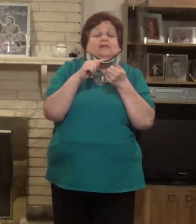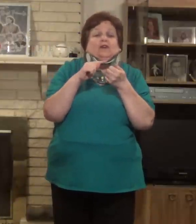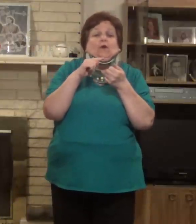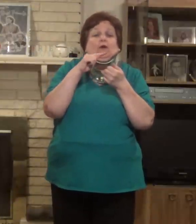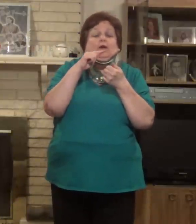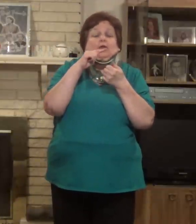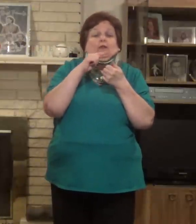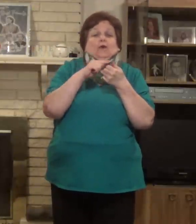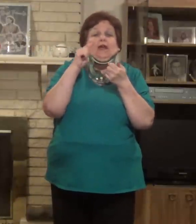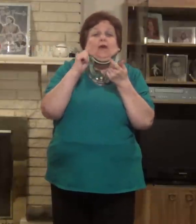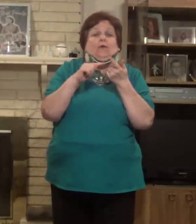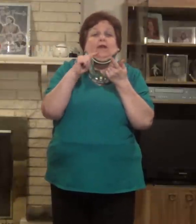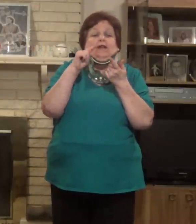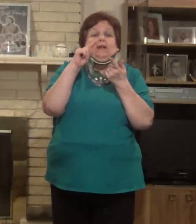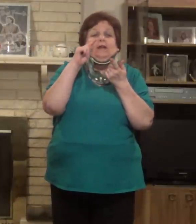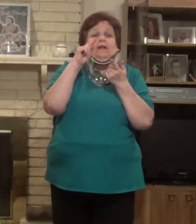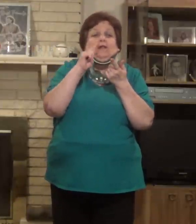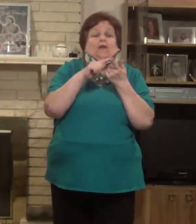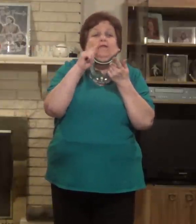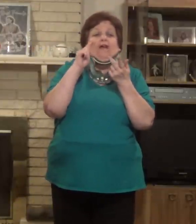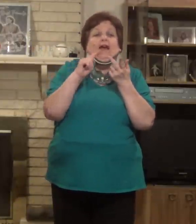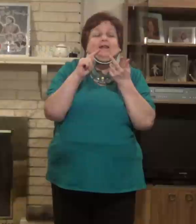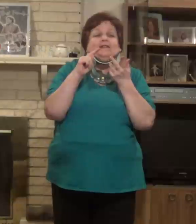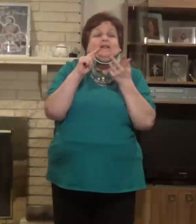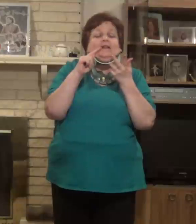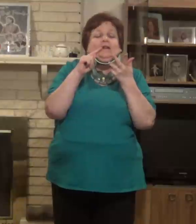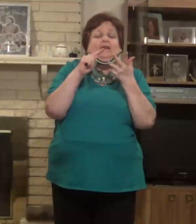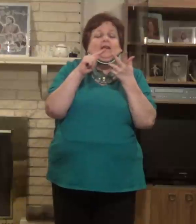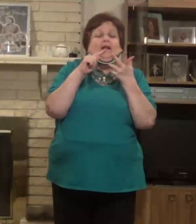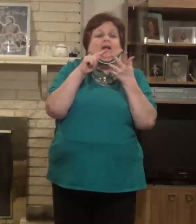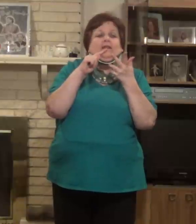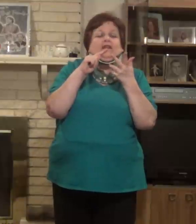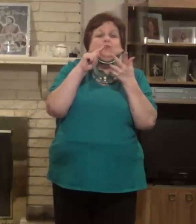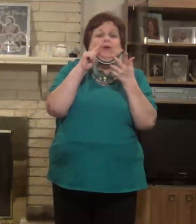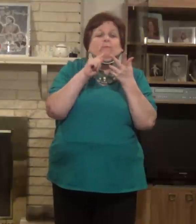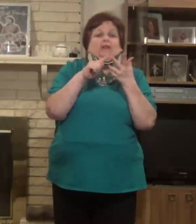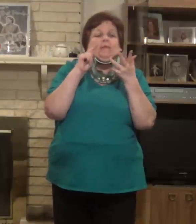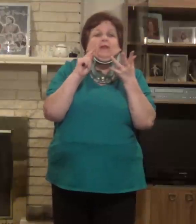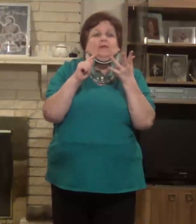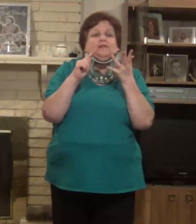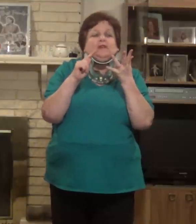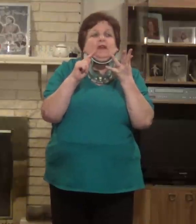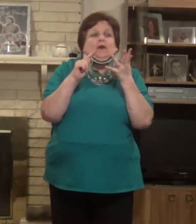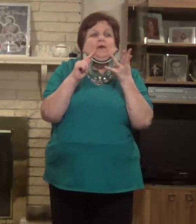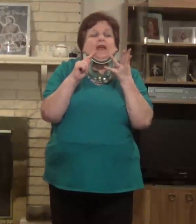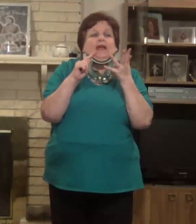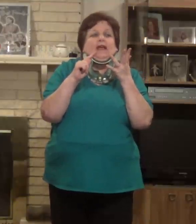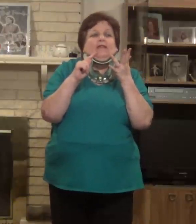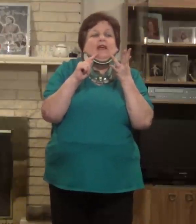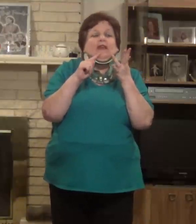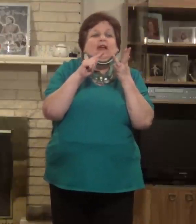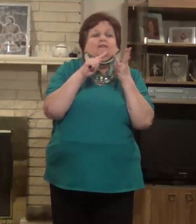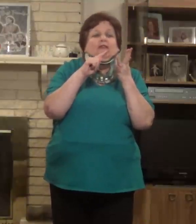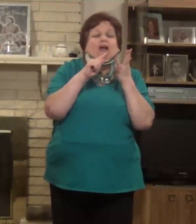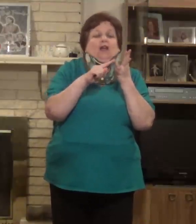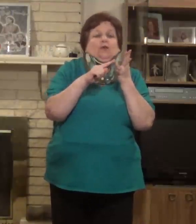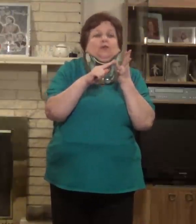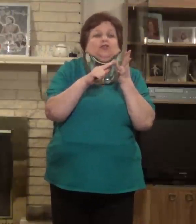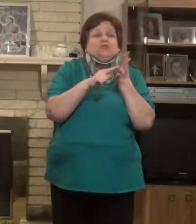So low-calorie, low-fat. Next one, mini meals. Okay. And then I've done the Hollywood juice